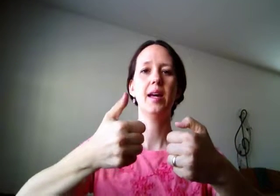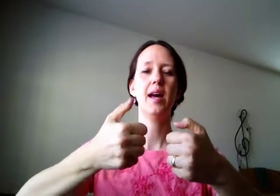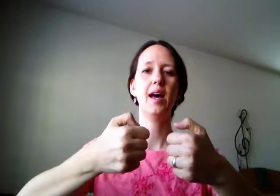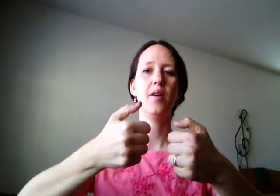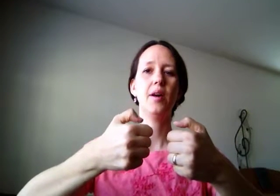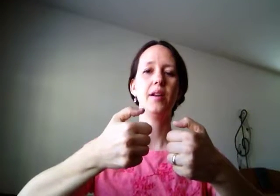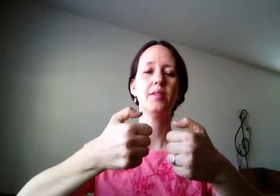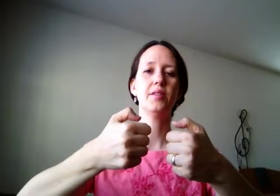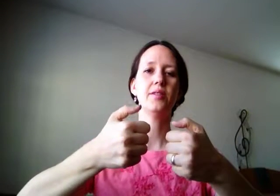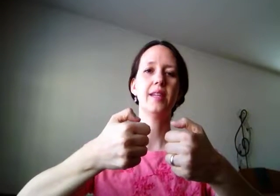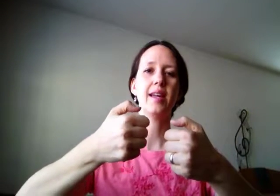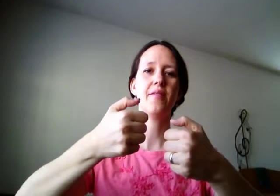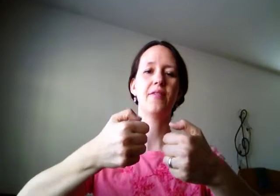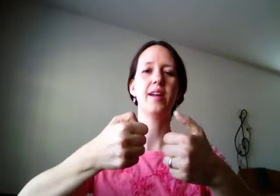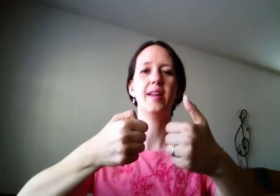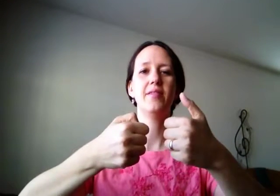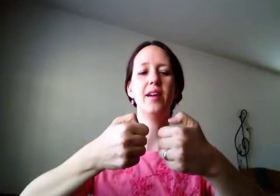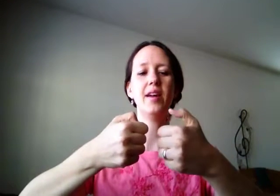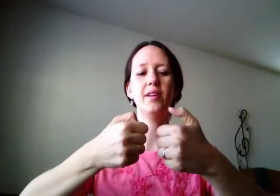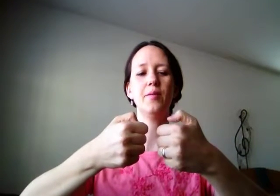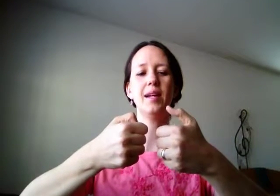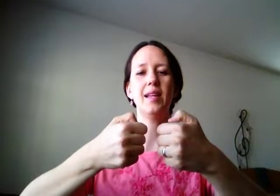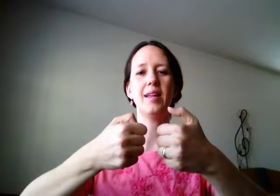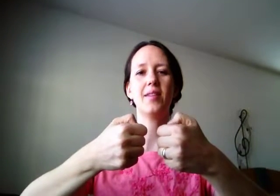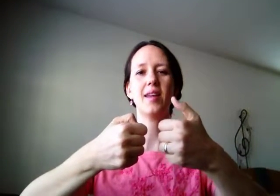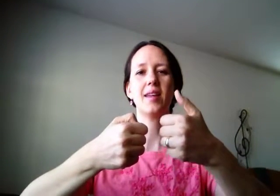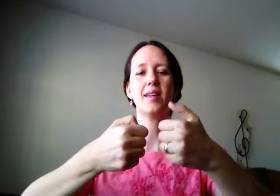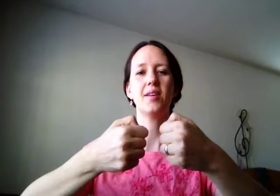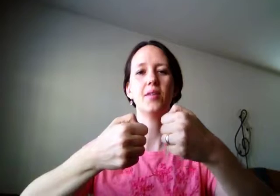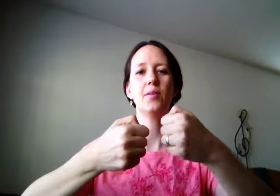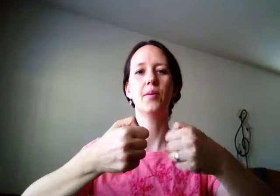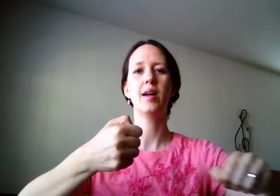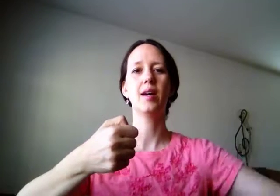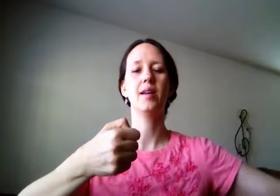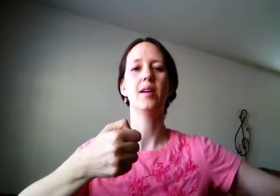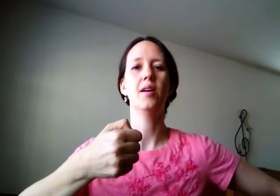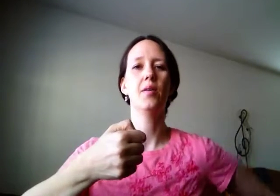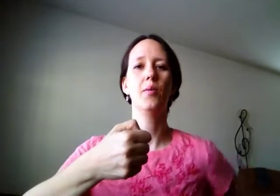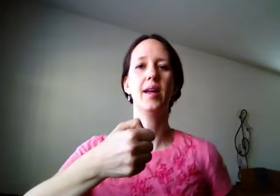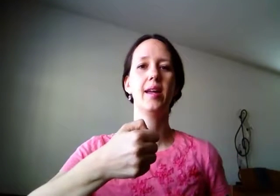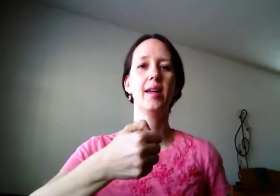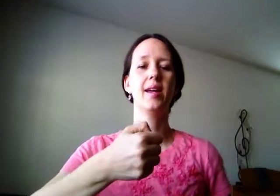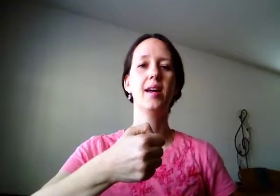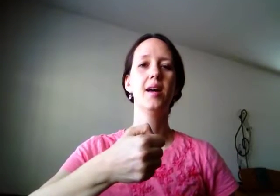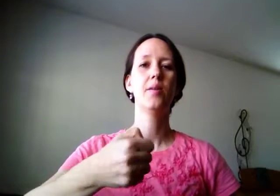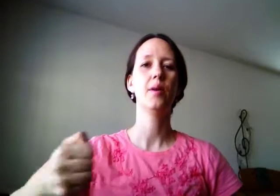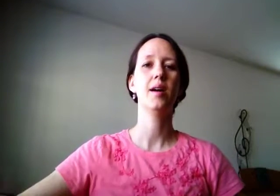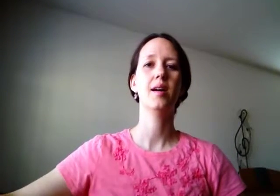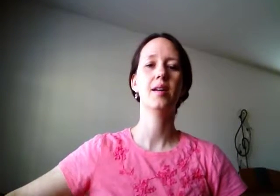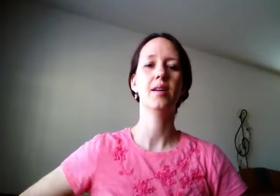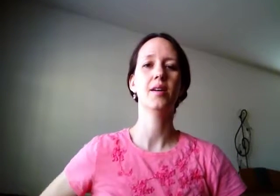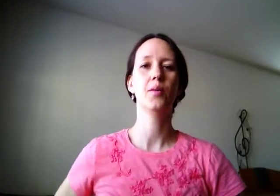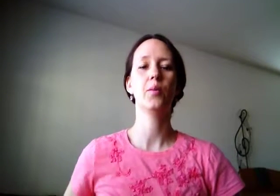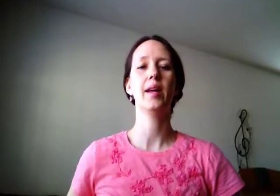How are you today, friend? Very well, I thank you. Run away. Run away.